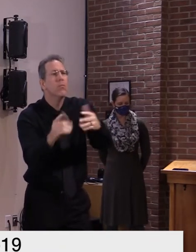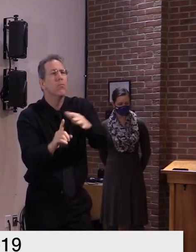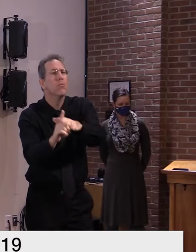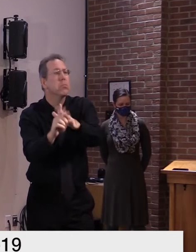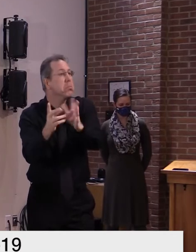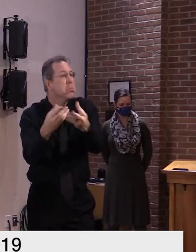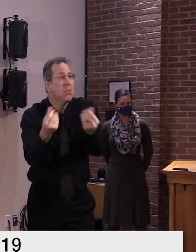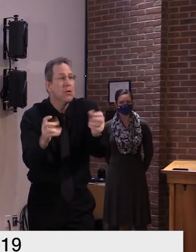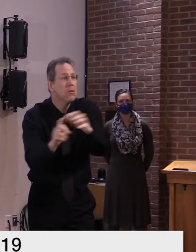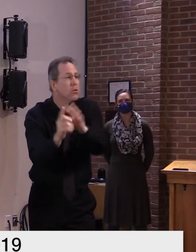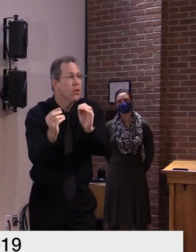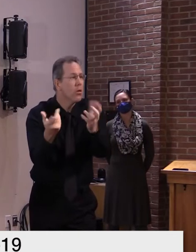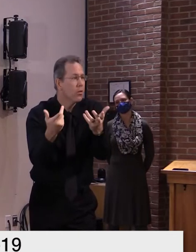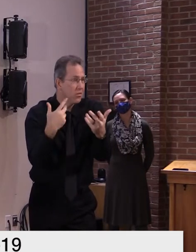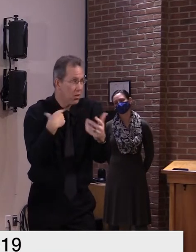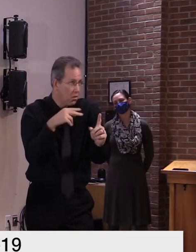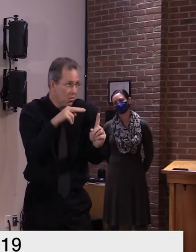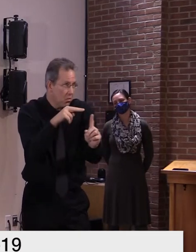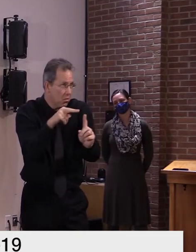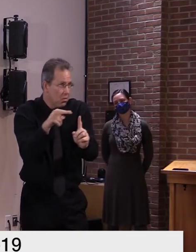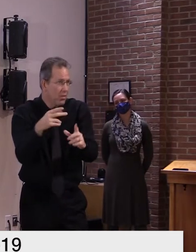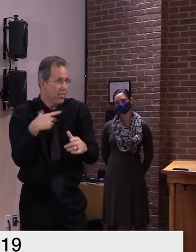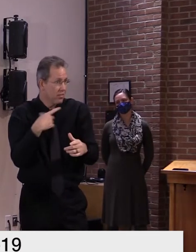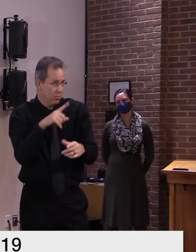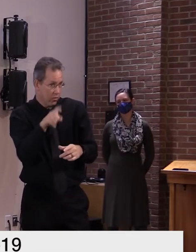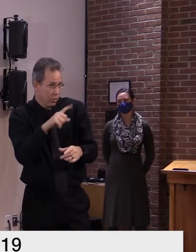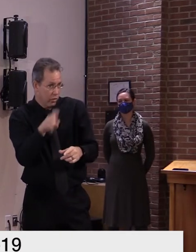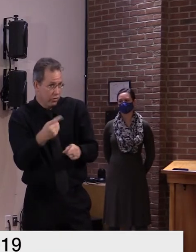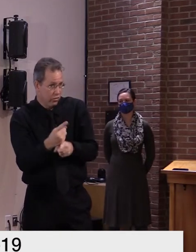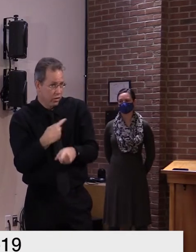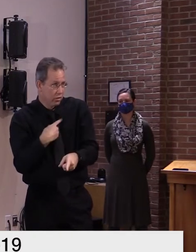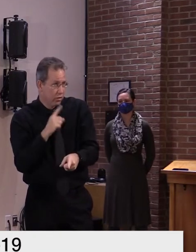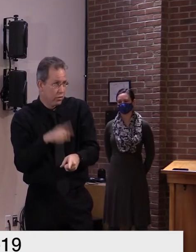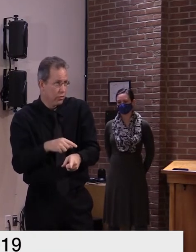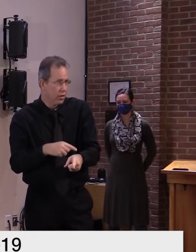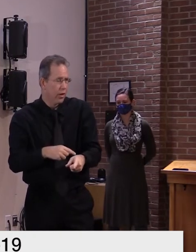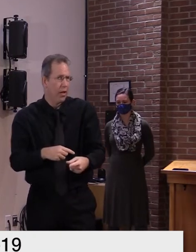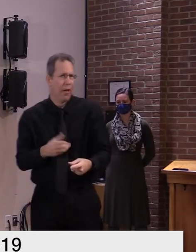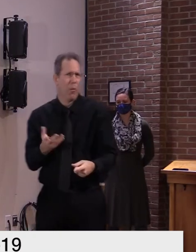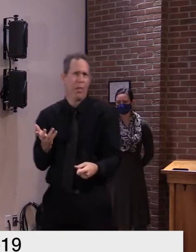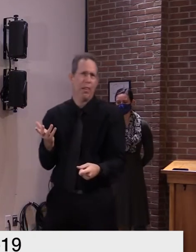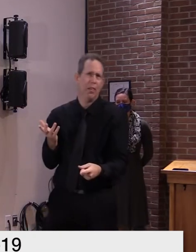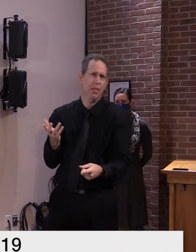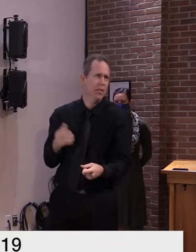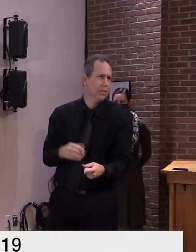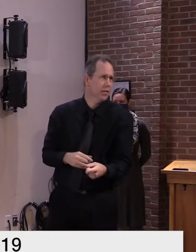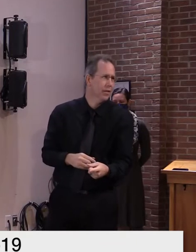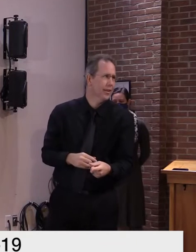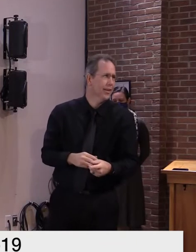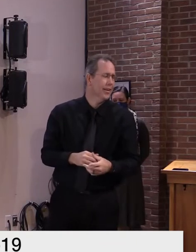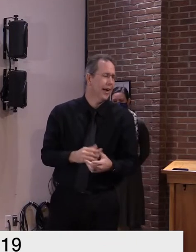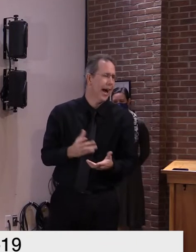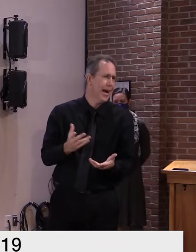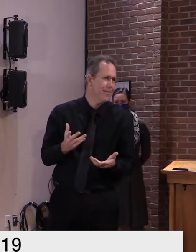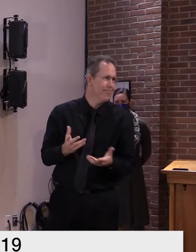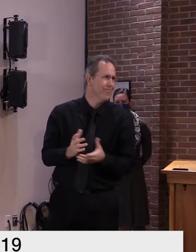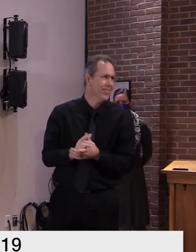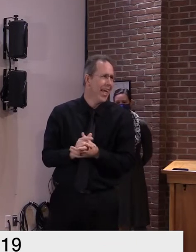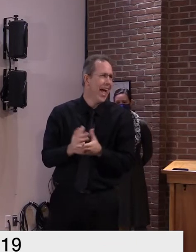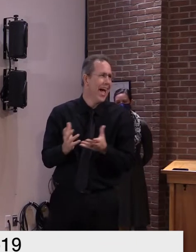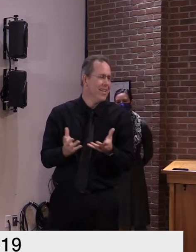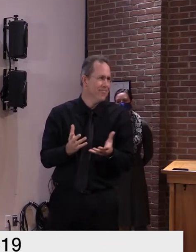is that the intent of your question well that's part of it that's one side of it the other side is um